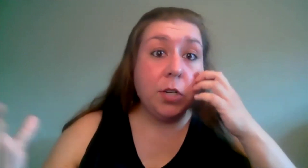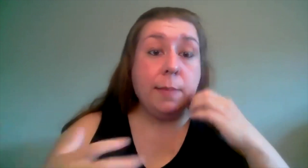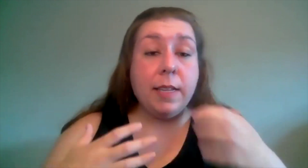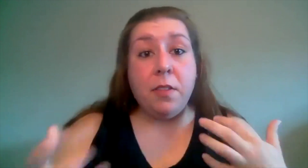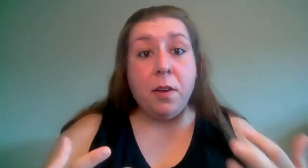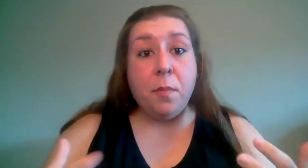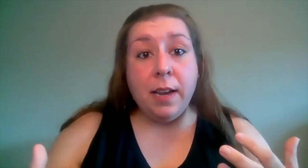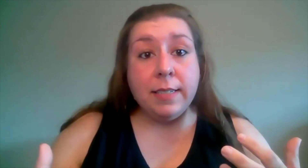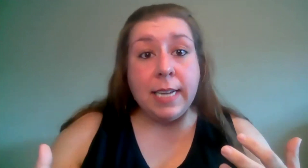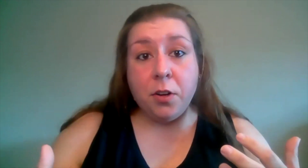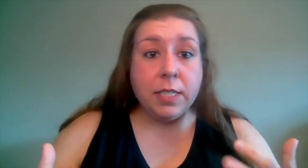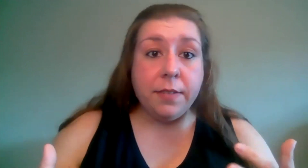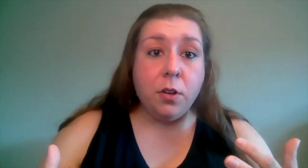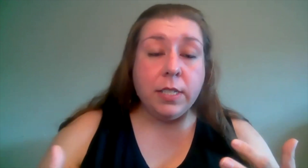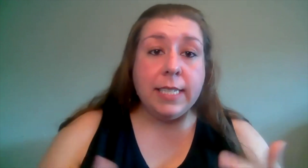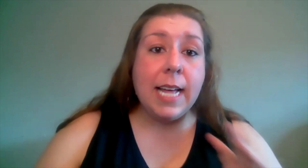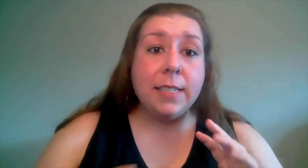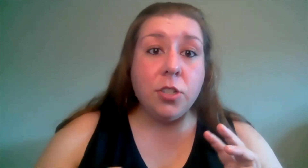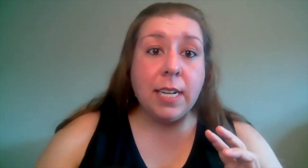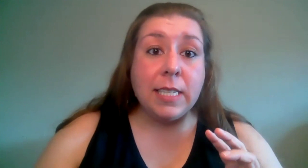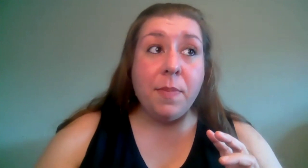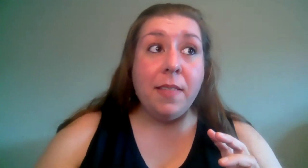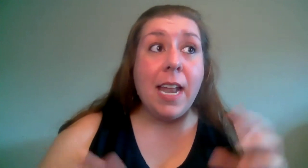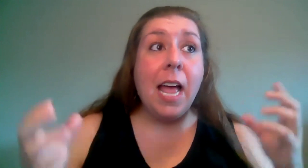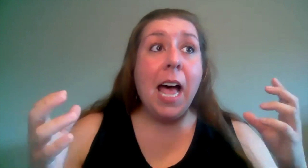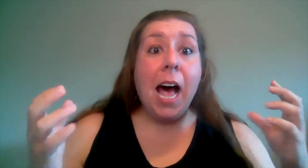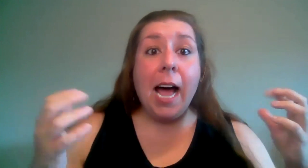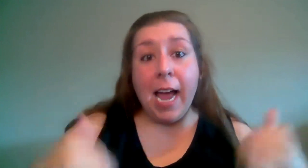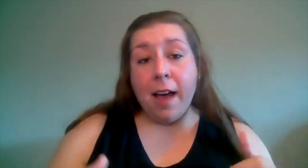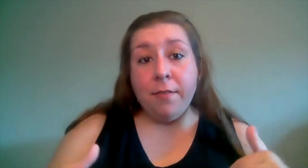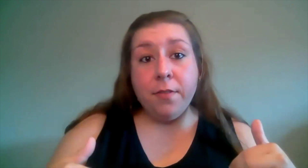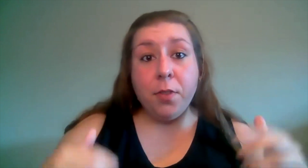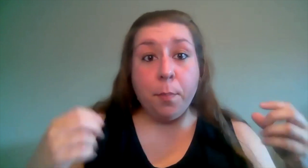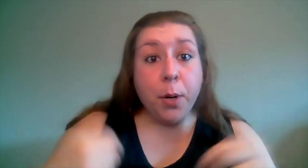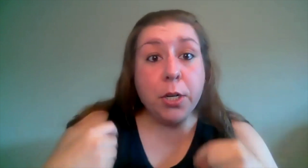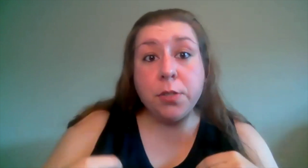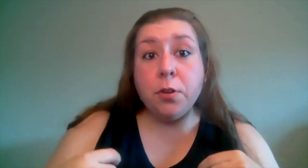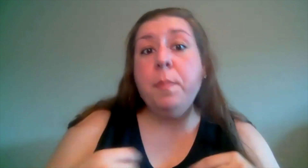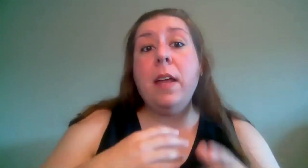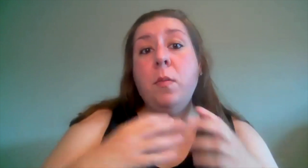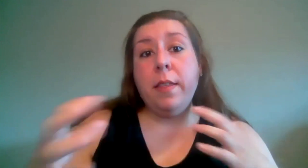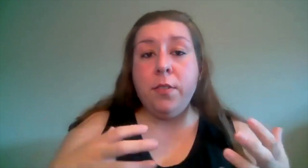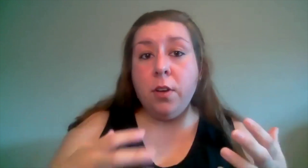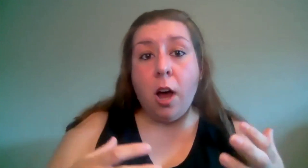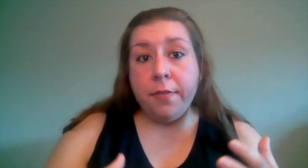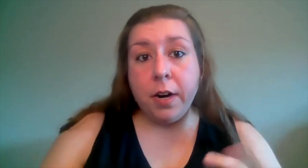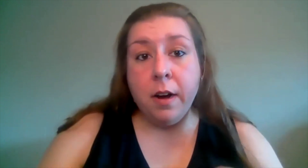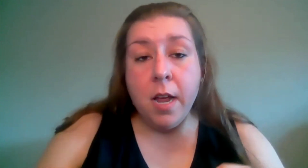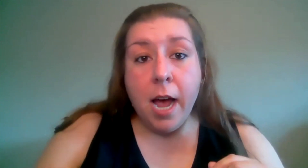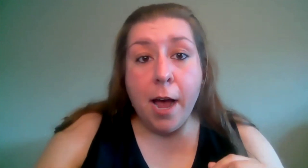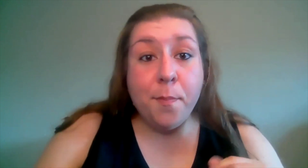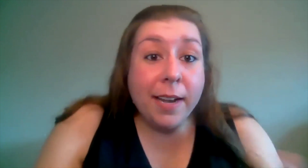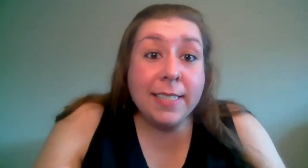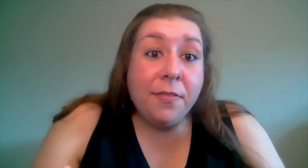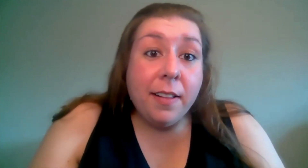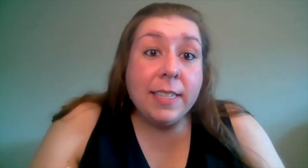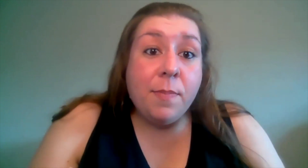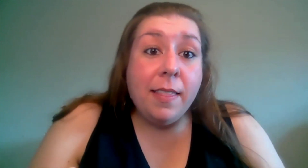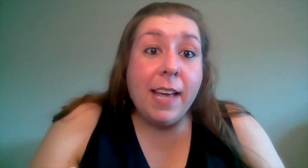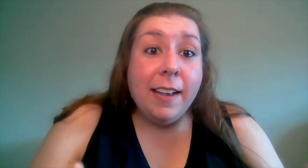streamed and then there be technical difficulties that's just not something that i have the personal bandwidth to offer um but it's definitely something that